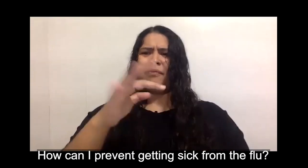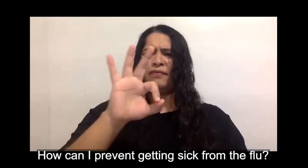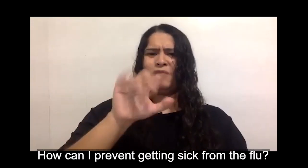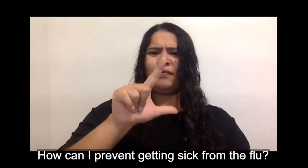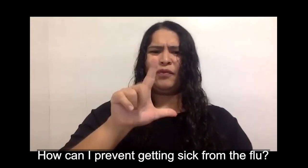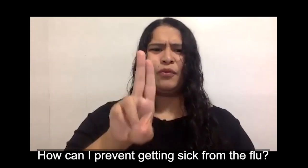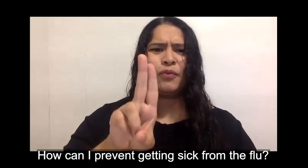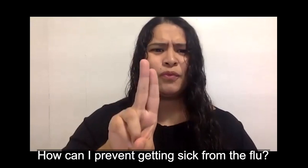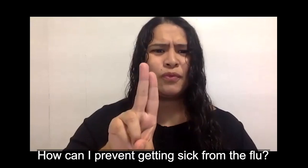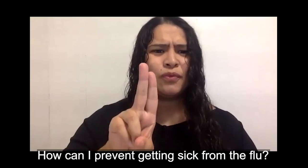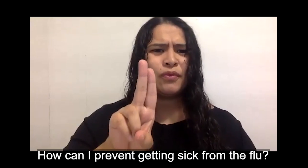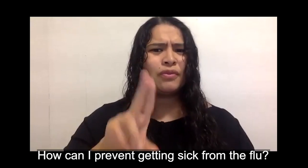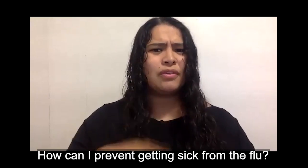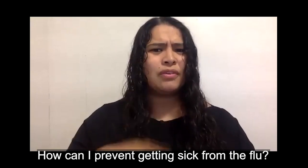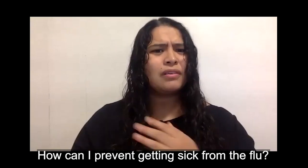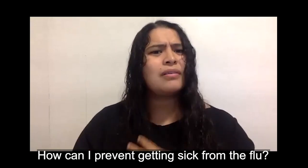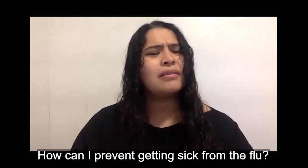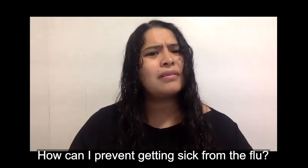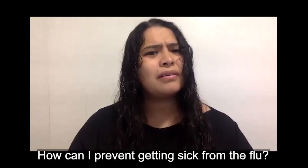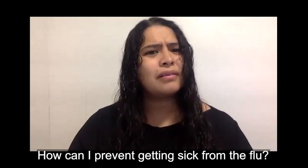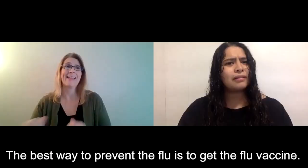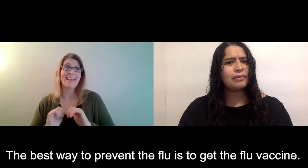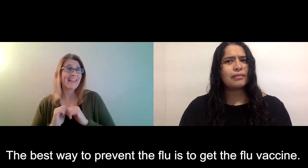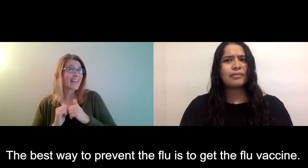How can I prevent getting sick from the flu?